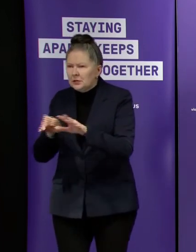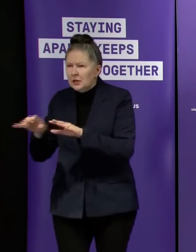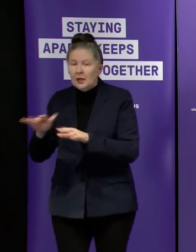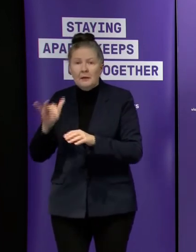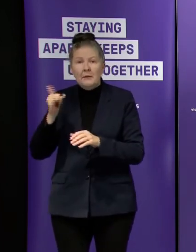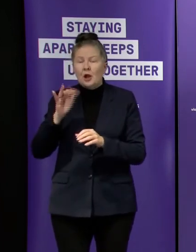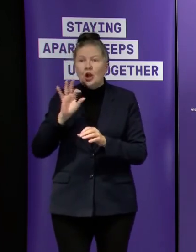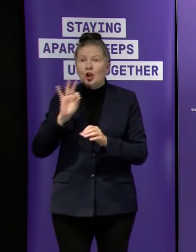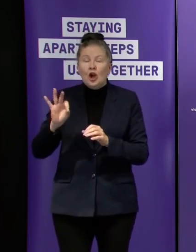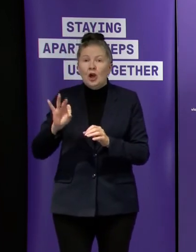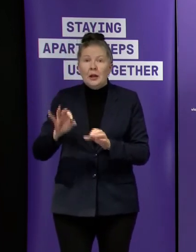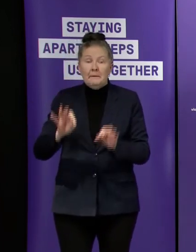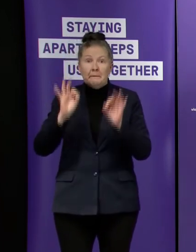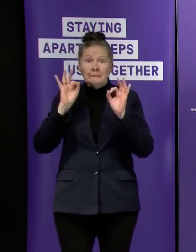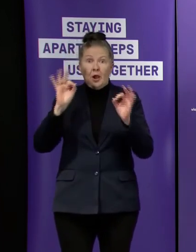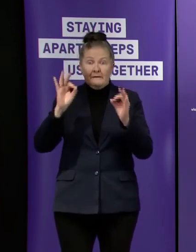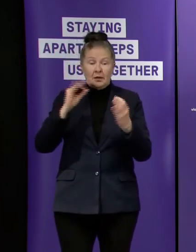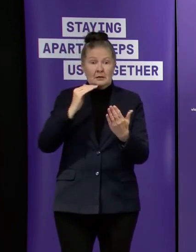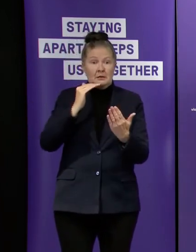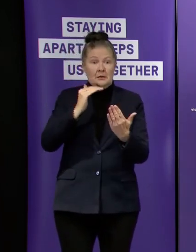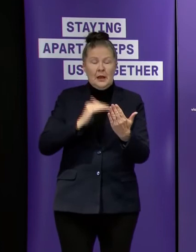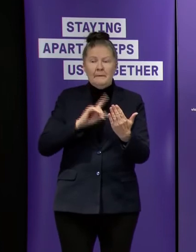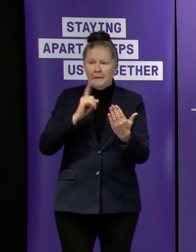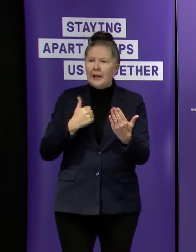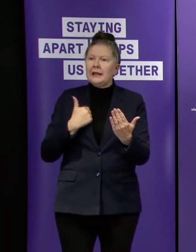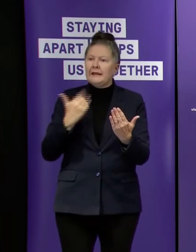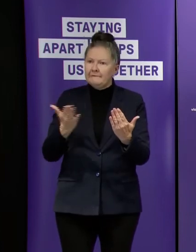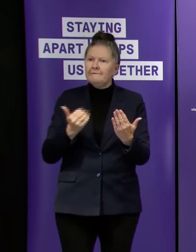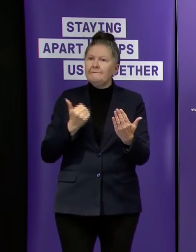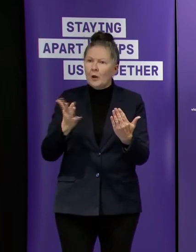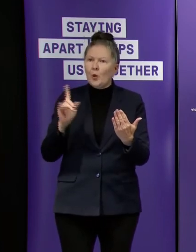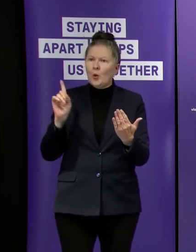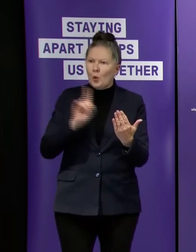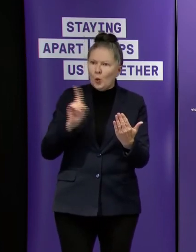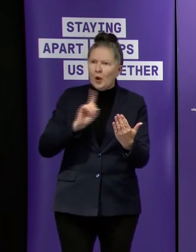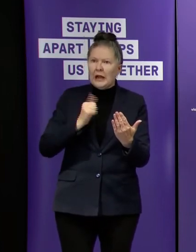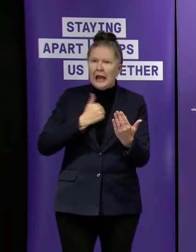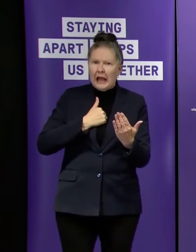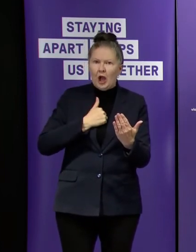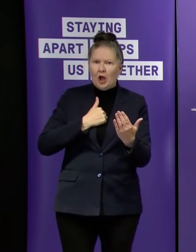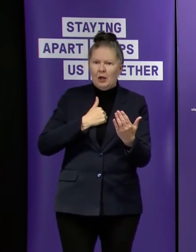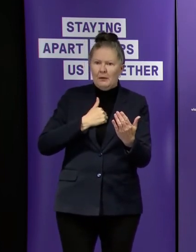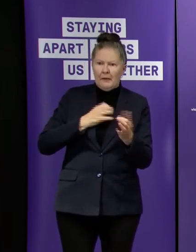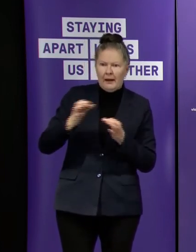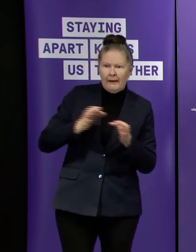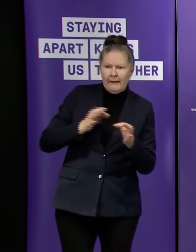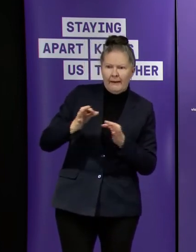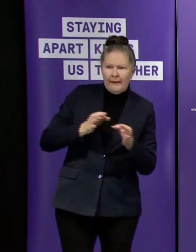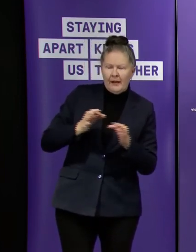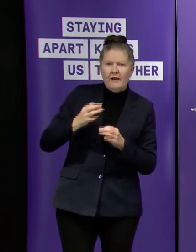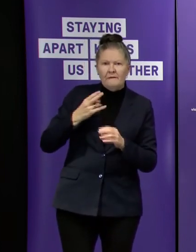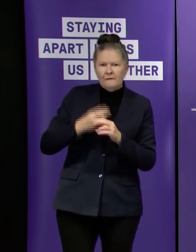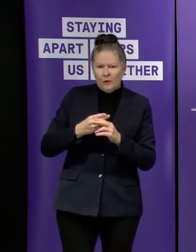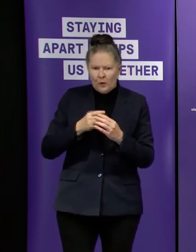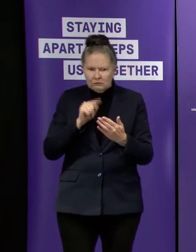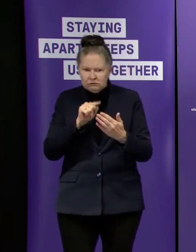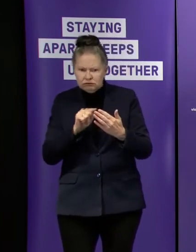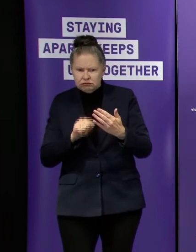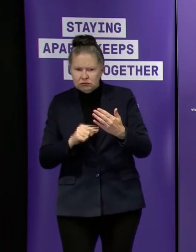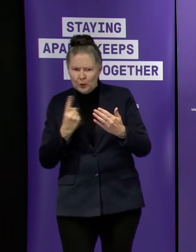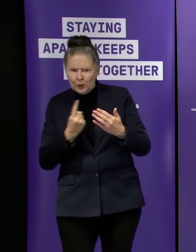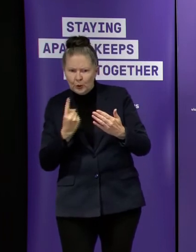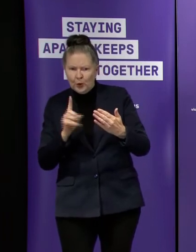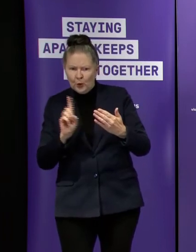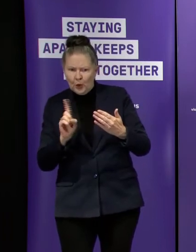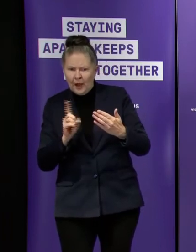final list of things we're going to do but at least a good sample of some stuff that we're doing in response to that to that data uh but you you afford me the